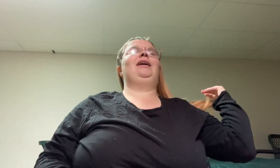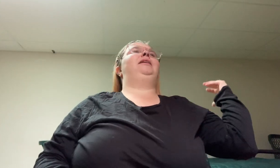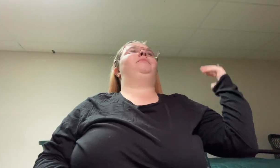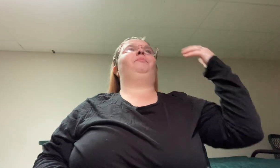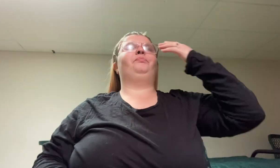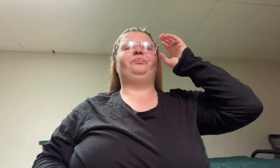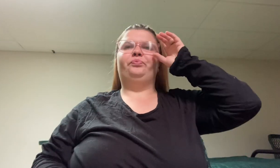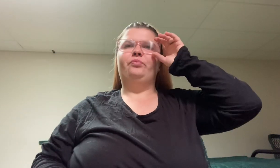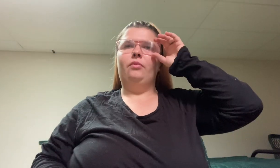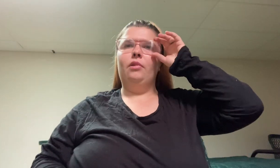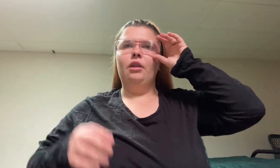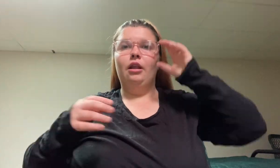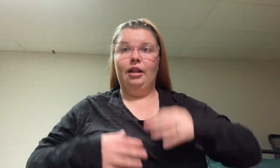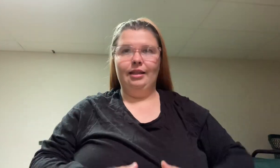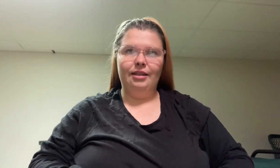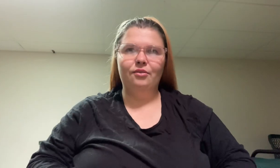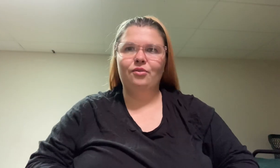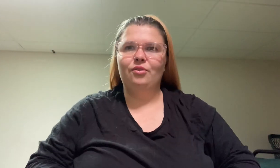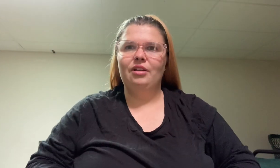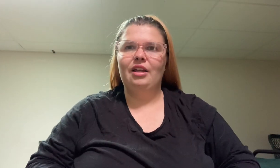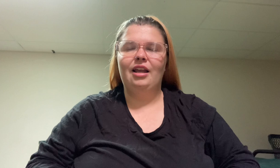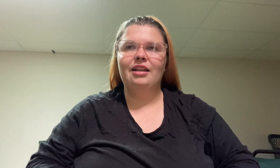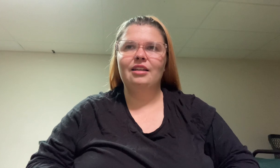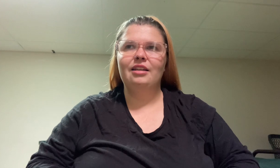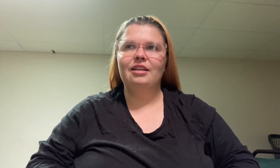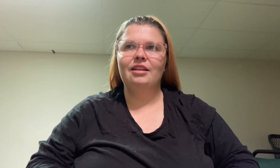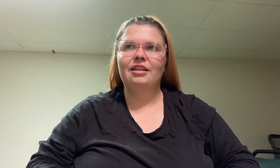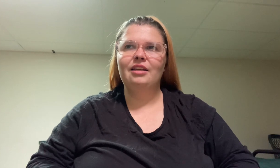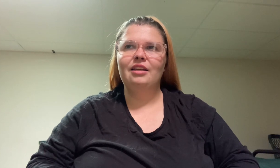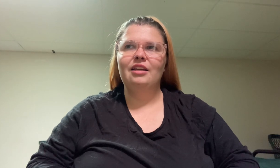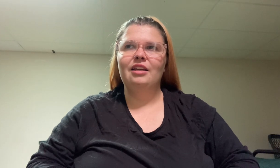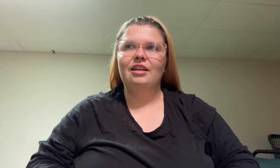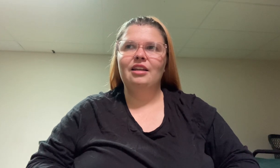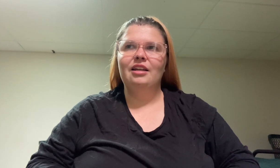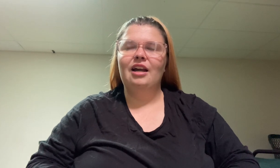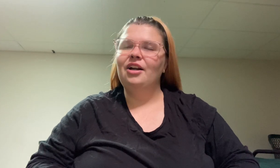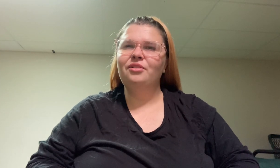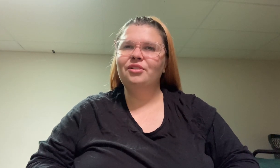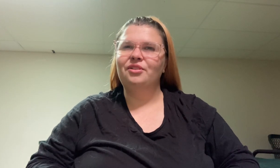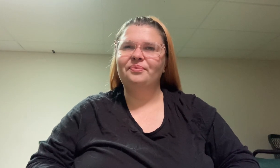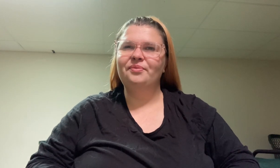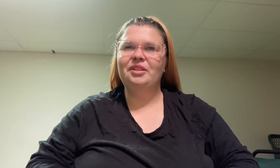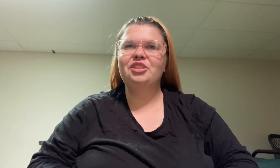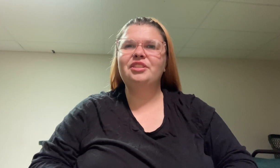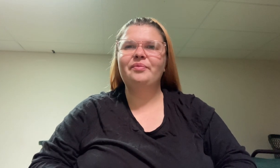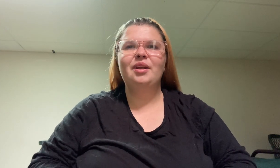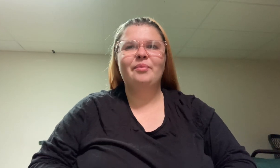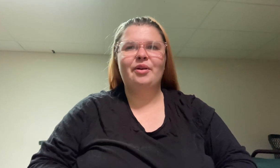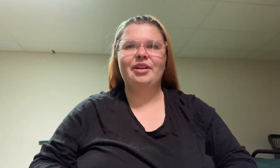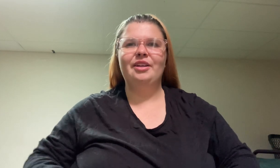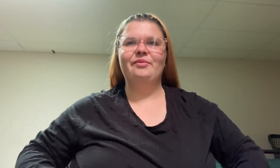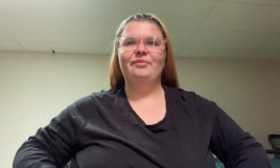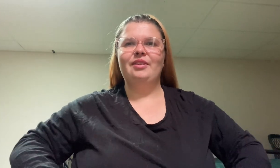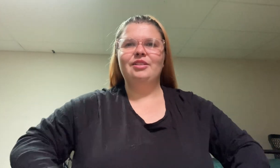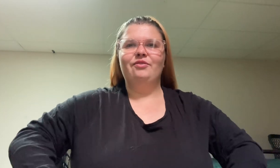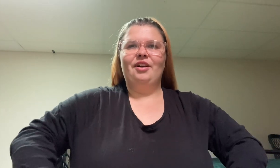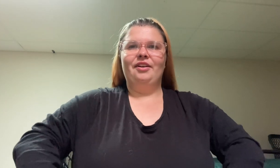I don't know. Just something about it is very